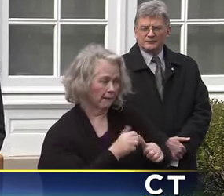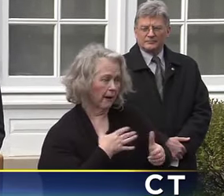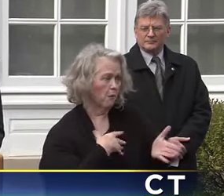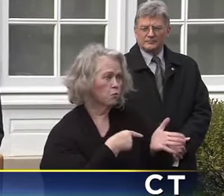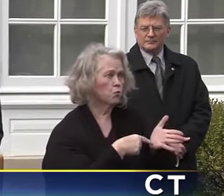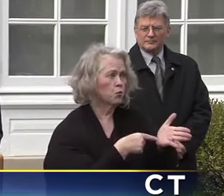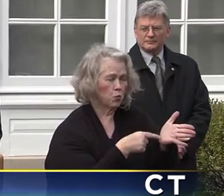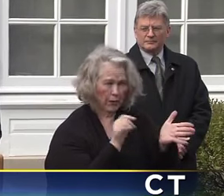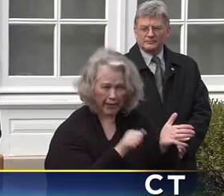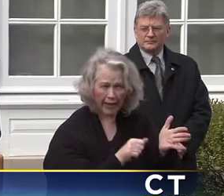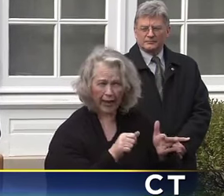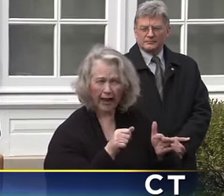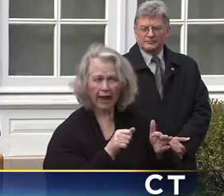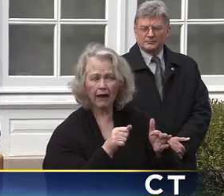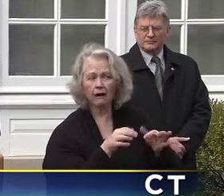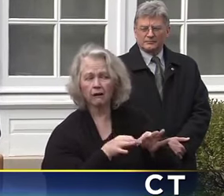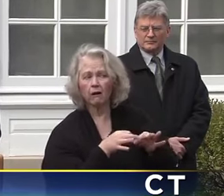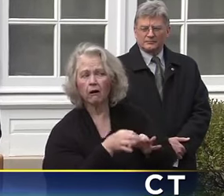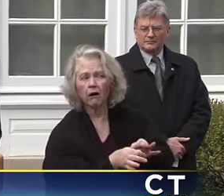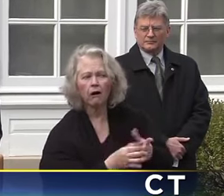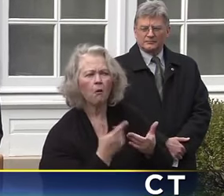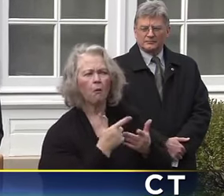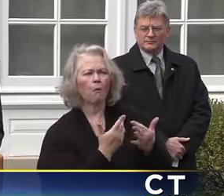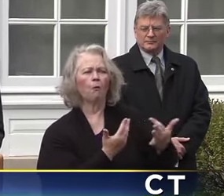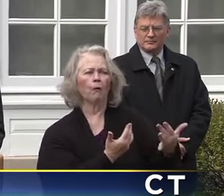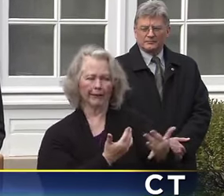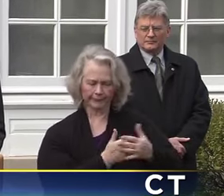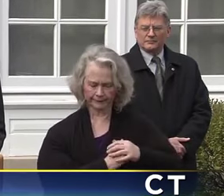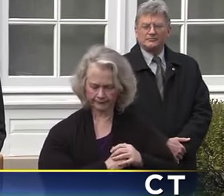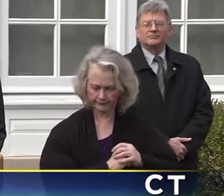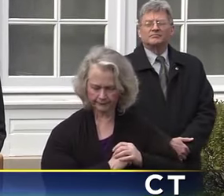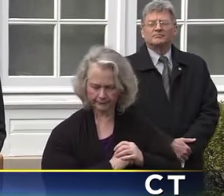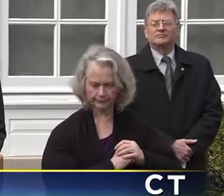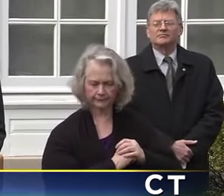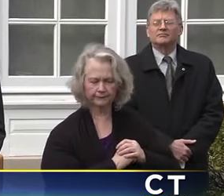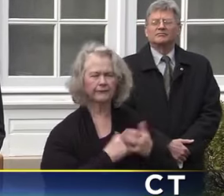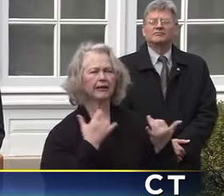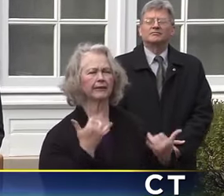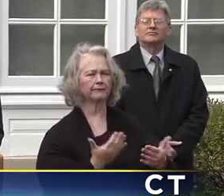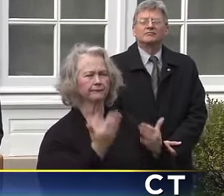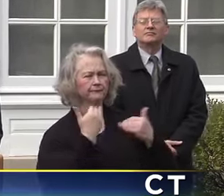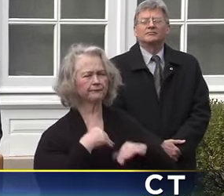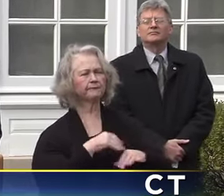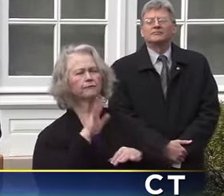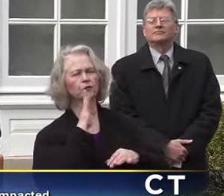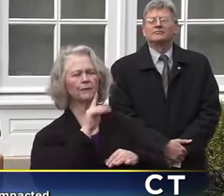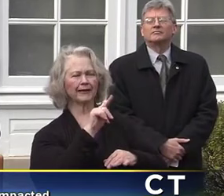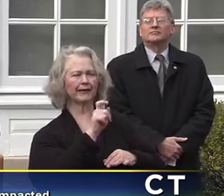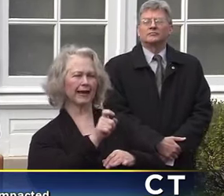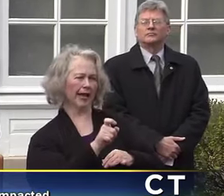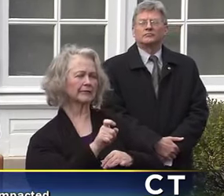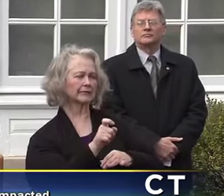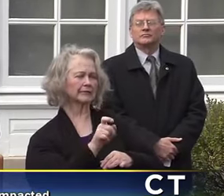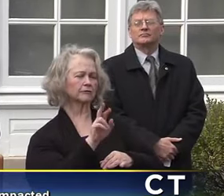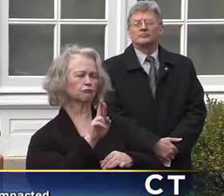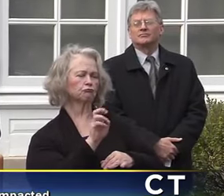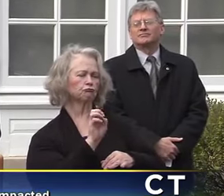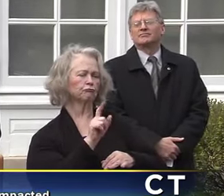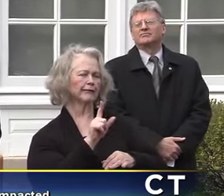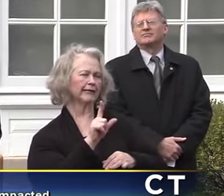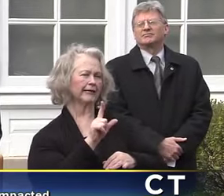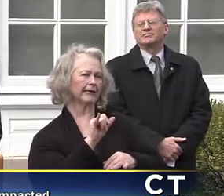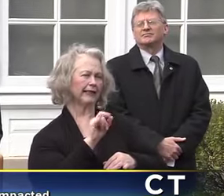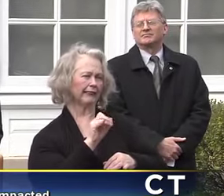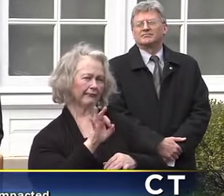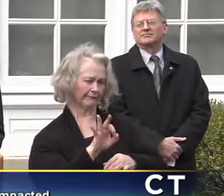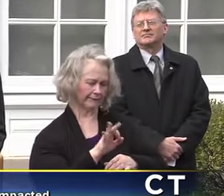extraordinary shortfall in revenue. Fourth, I want to talk a bit about tax relief. On Sunday, I believe, we announced